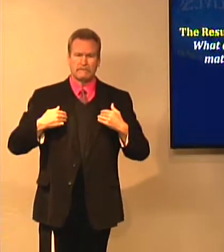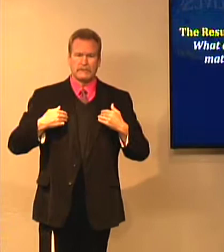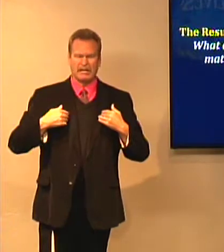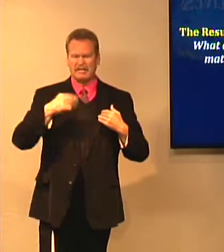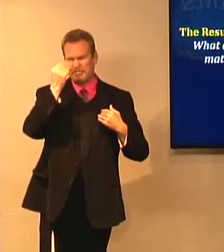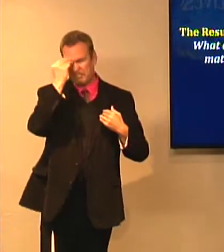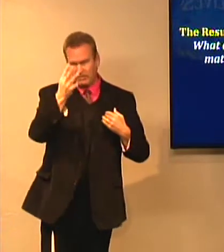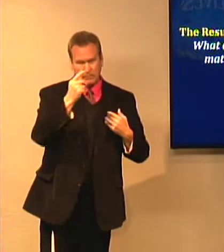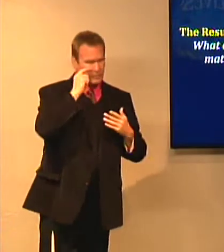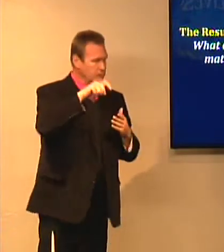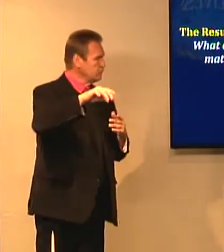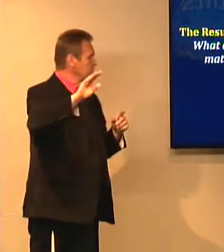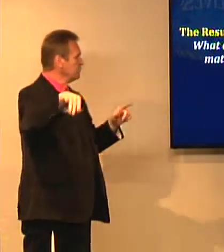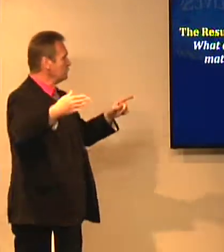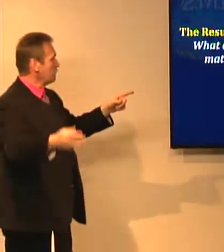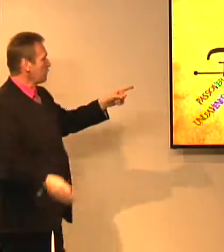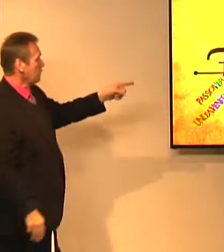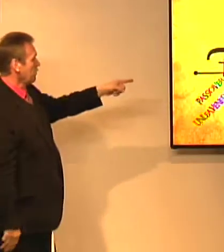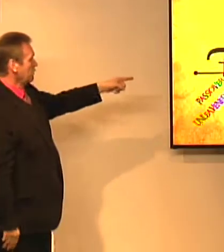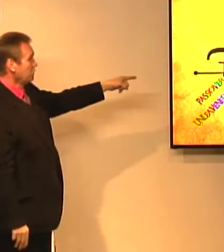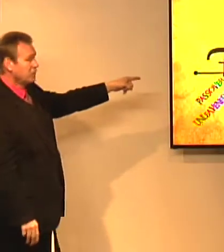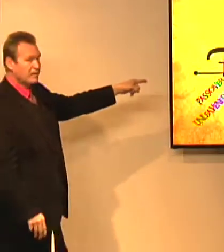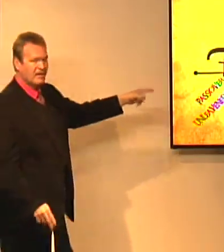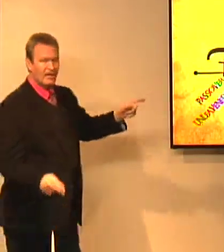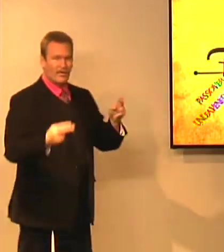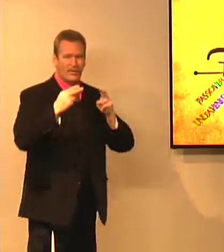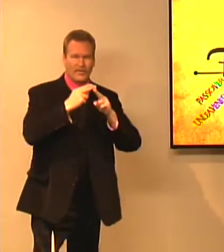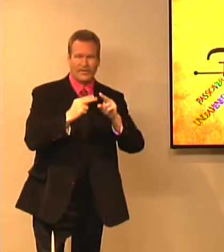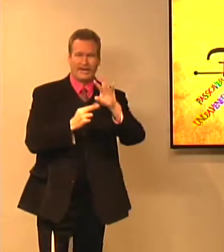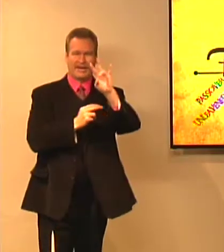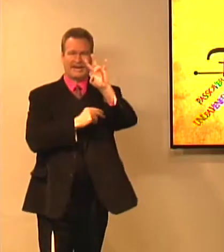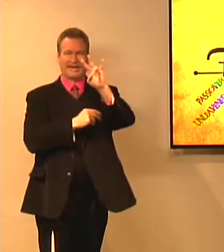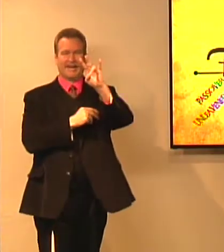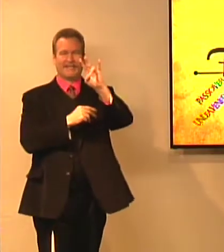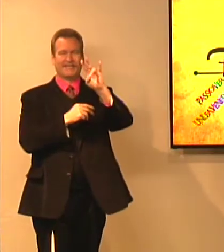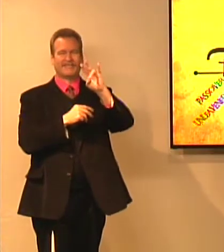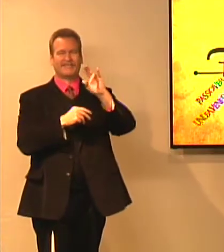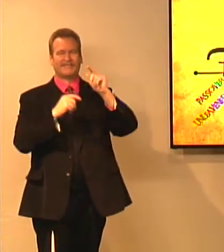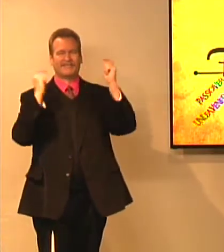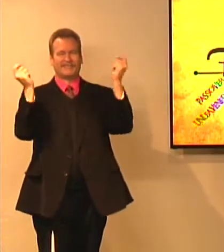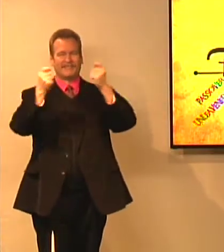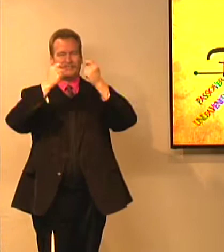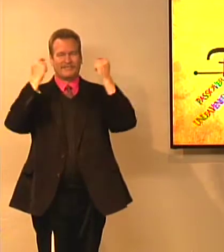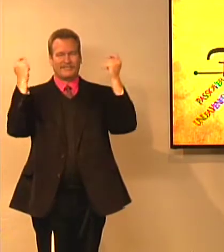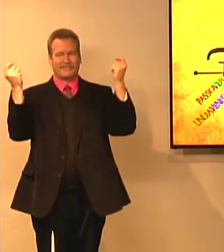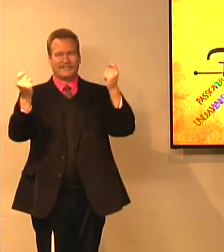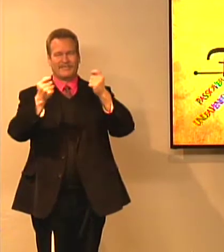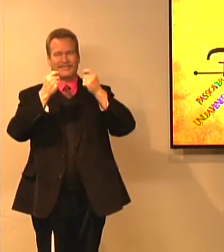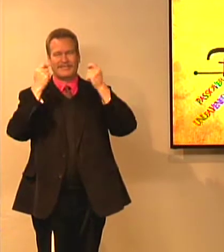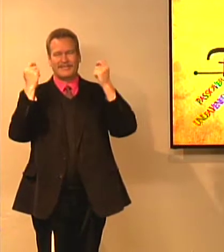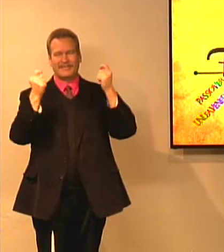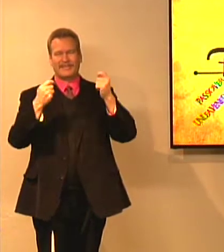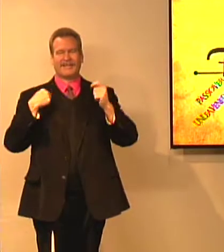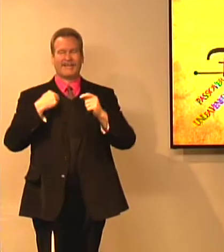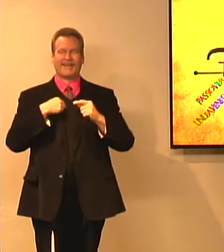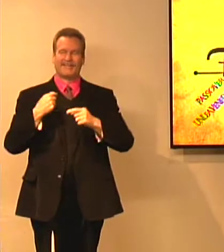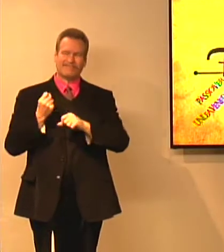dead. And this is all according to the scriptures. So first, we're going to go ahead and focus briefly on the seven feasts.